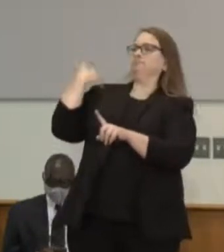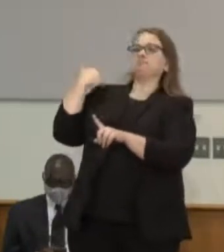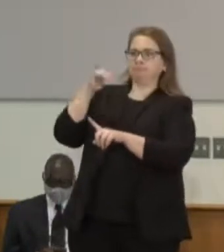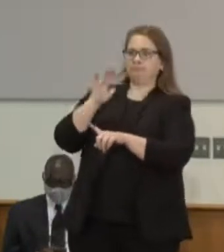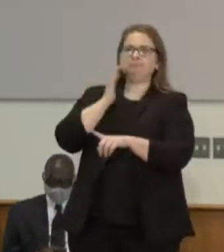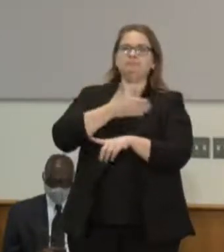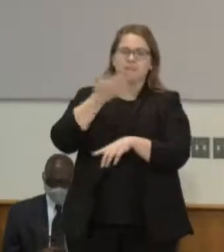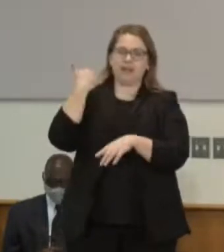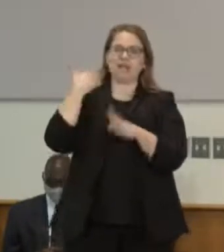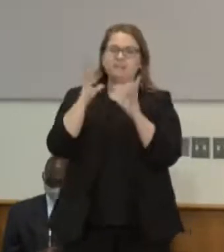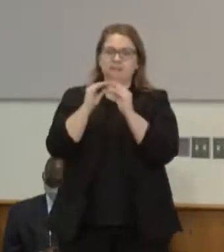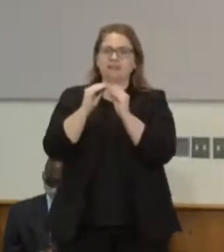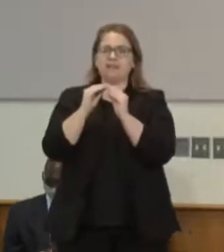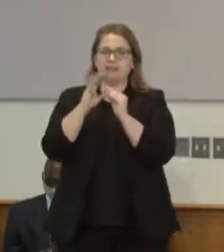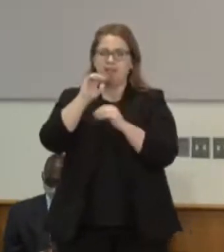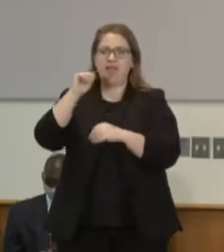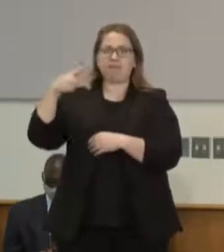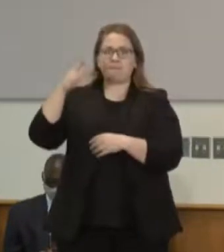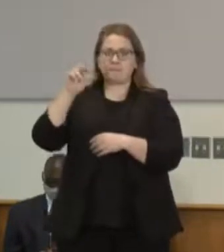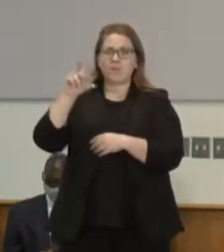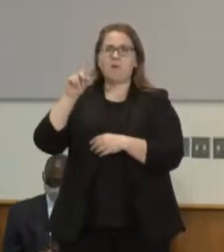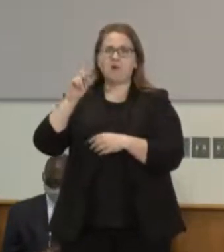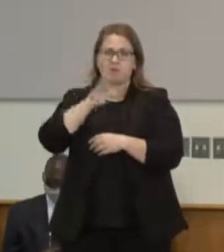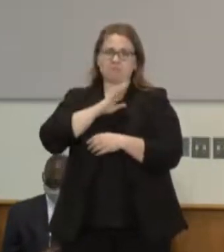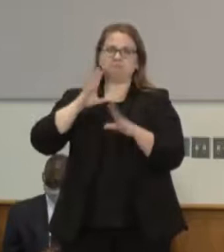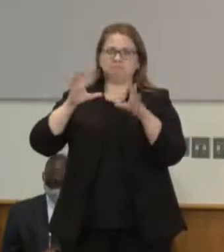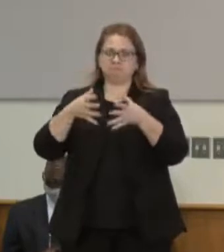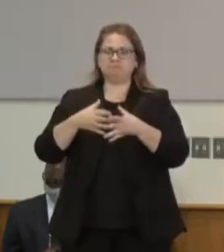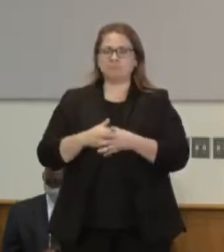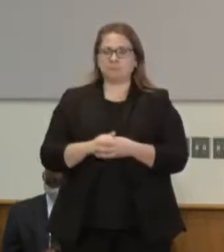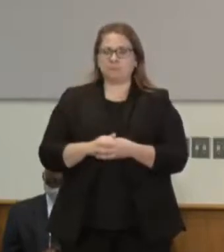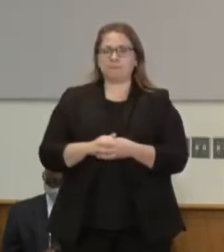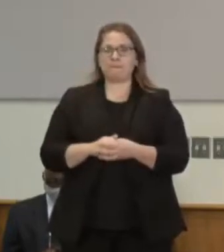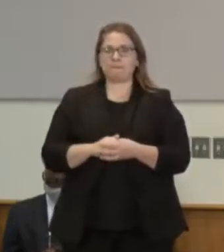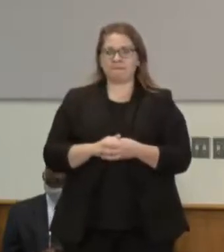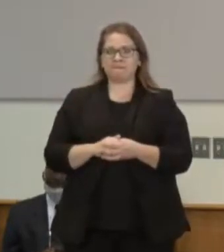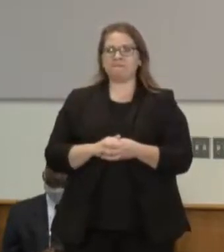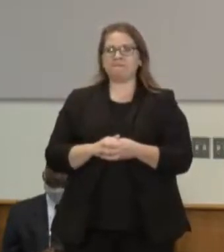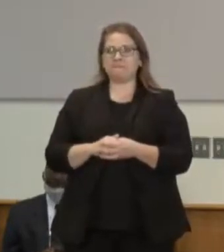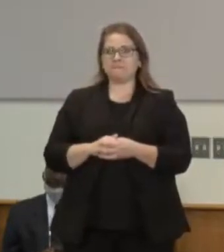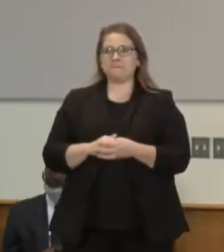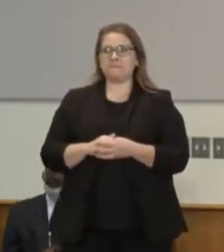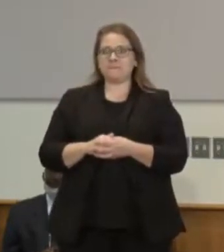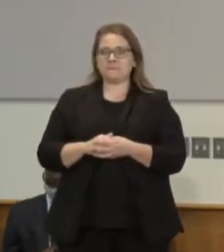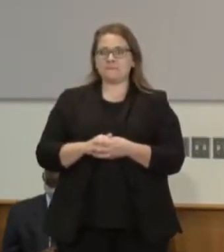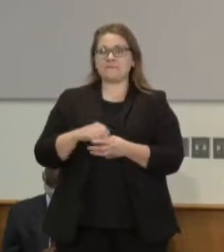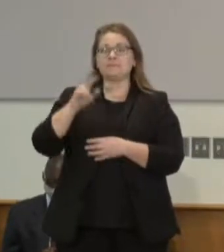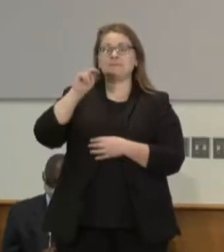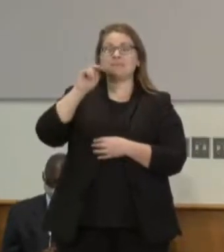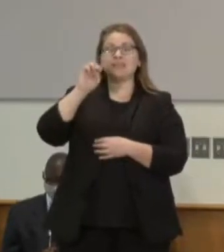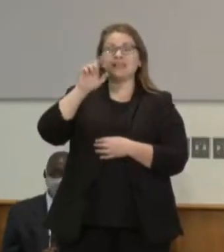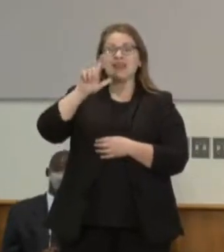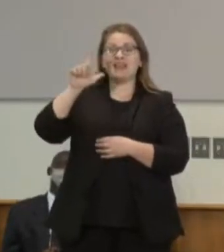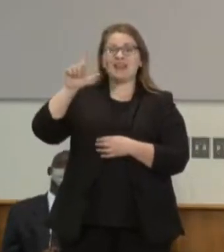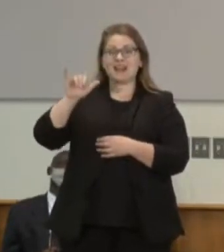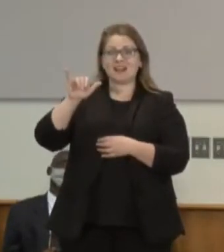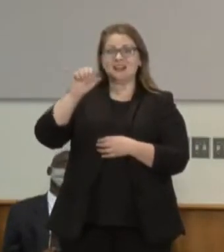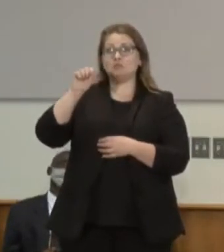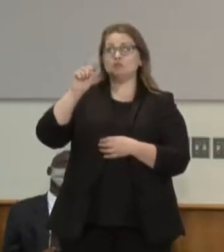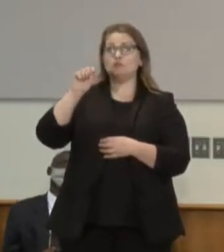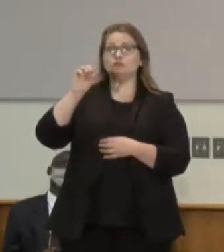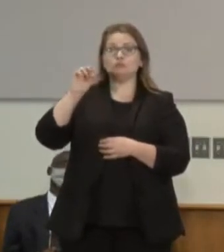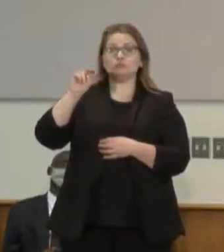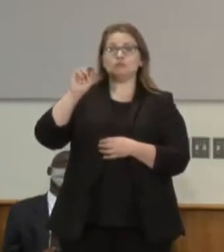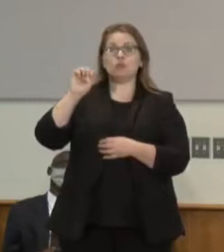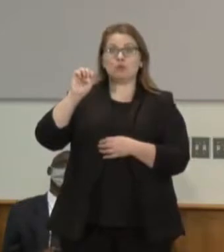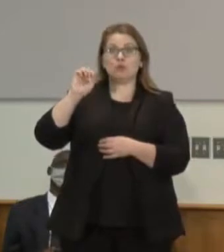it is frankly that a statue of Nellie Stone Johnson is about to be added to the capitol and I can't think of a better person